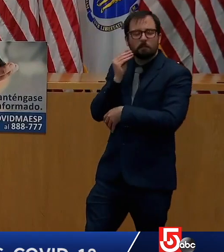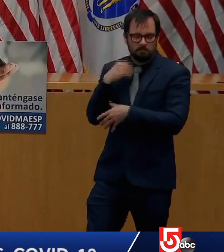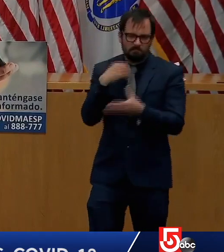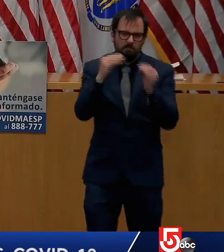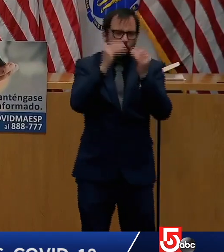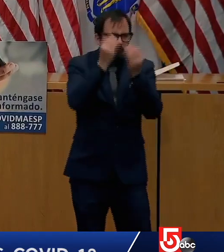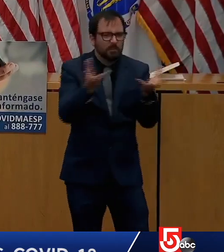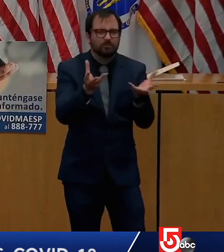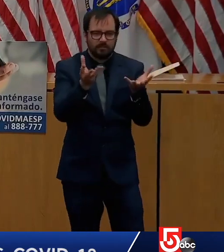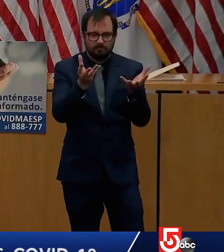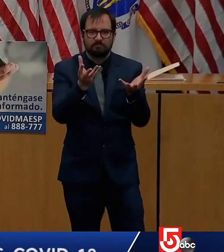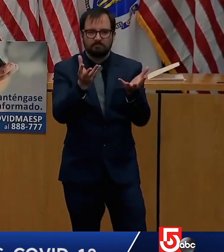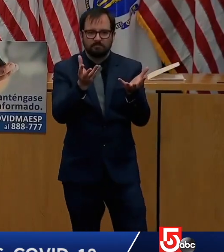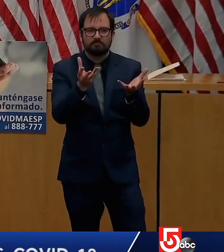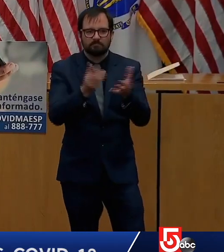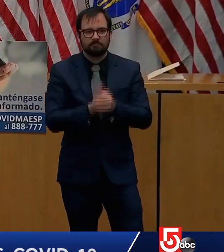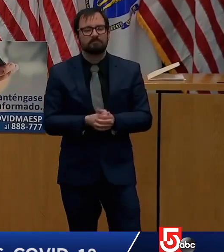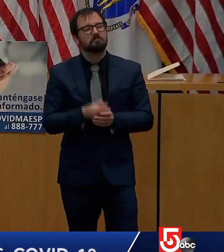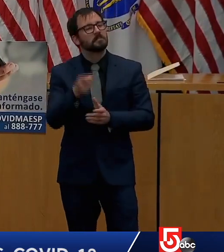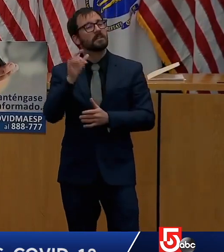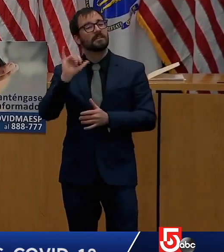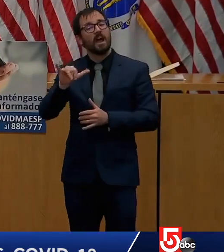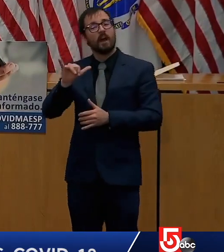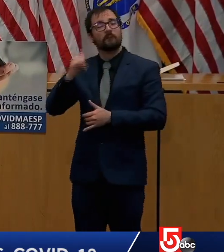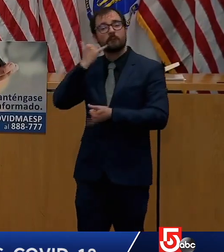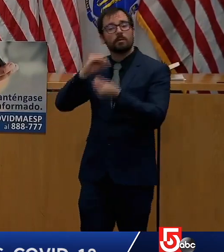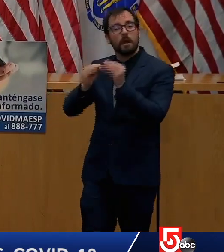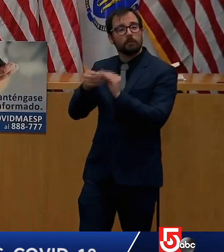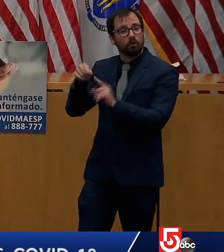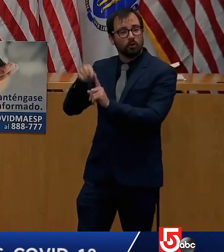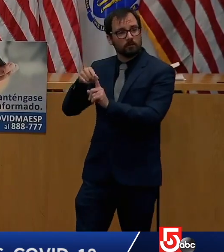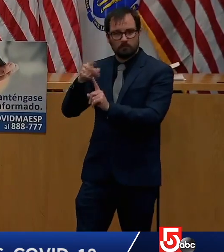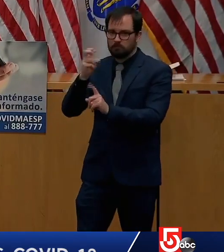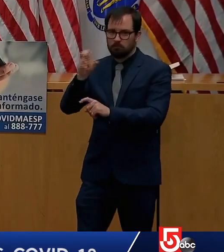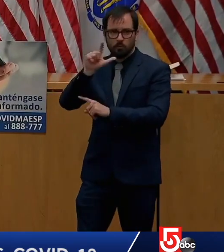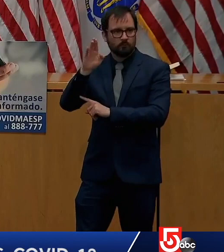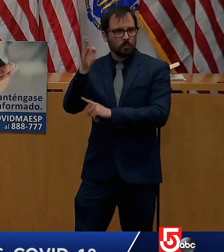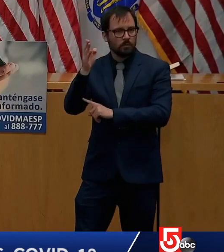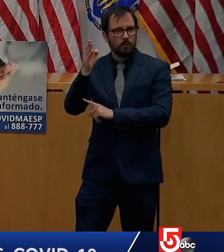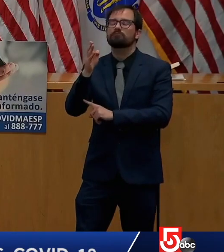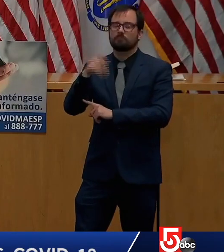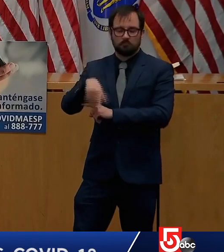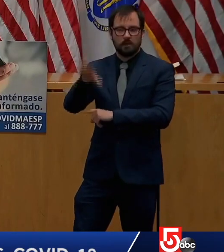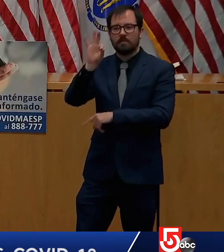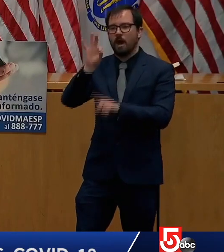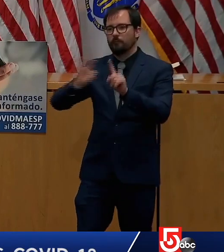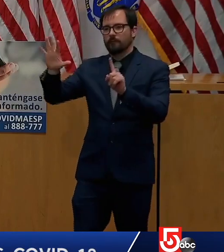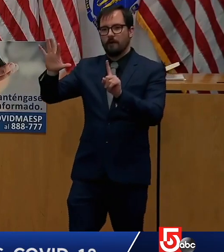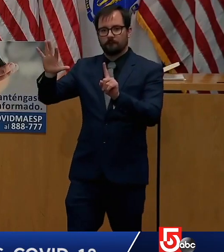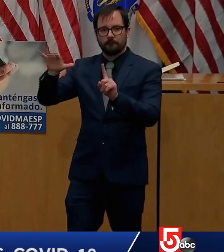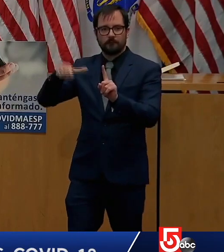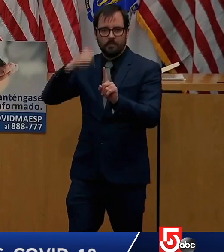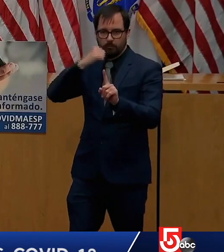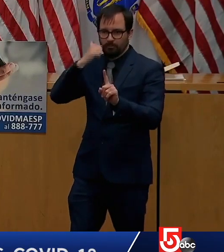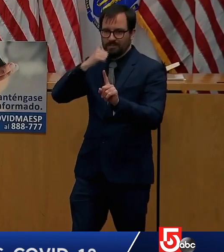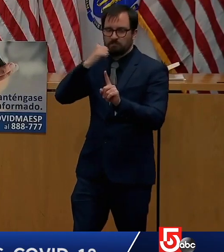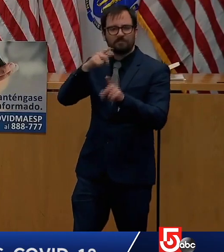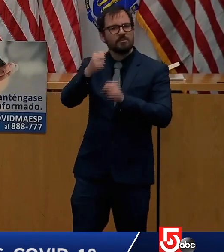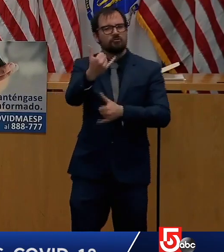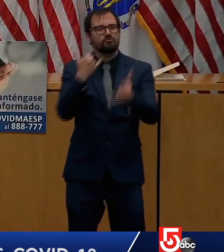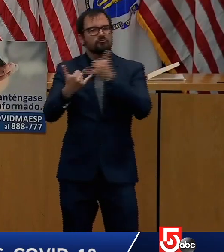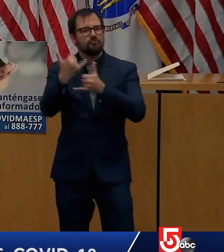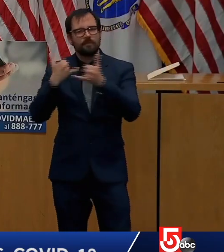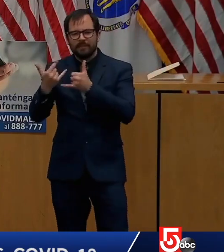617-660-5399. The enhanced data report can be found on the state's